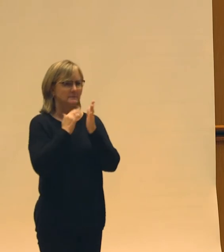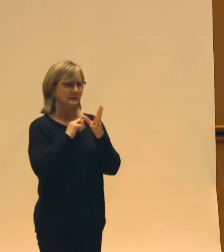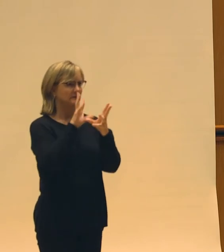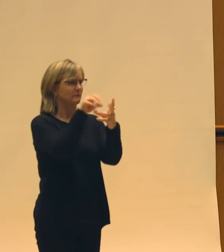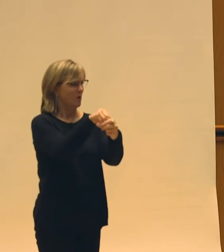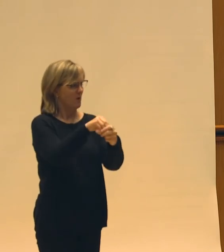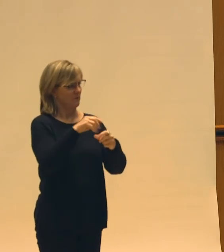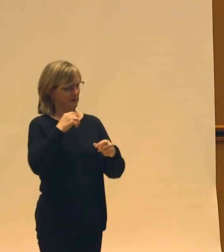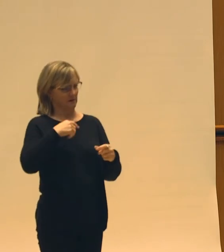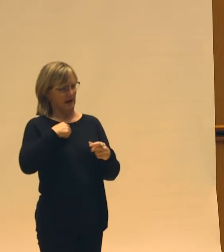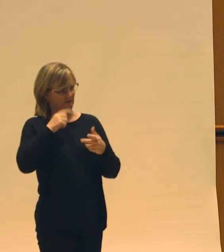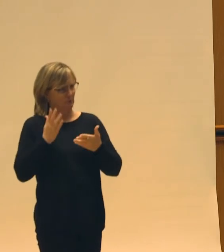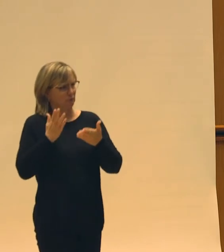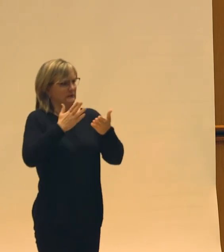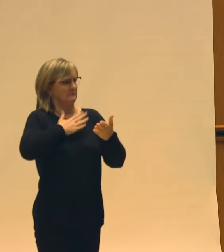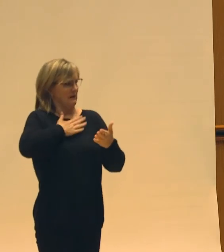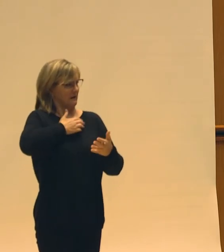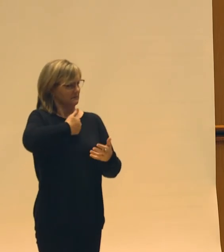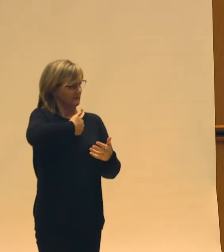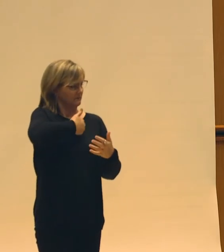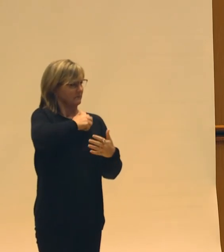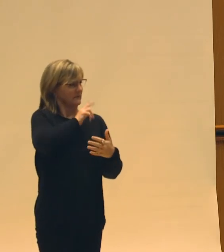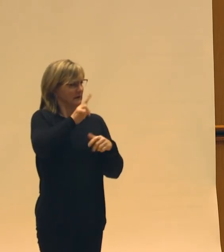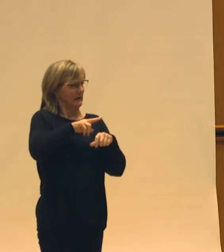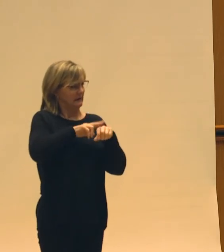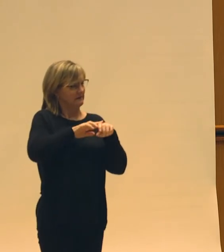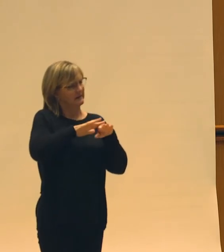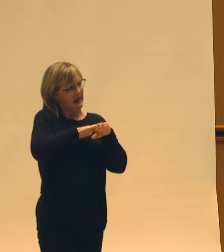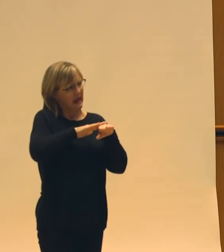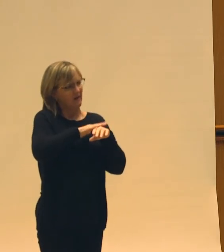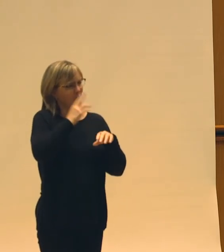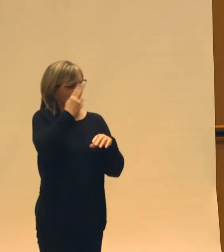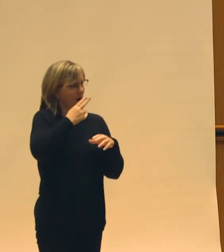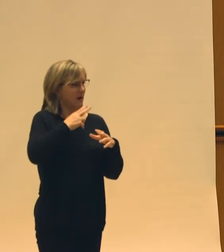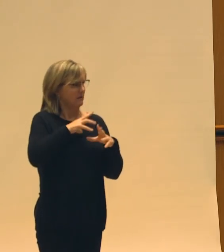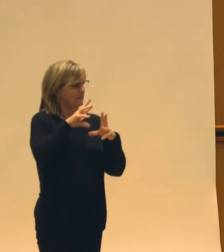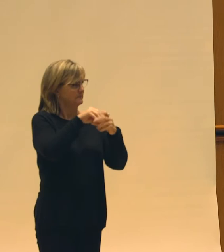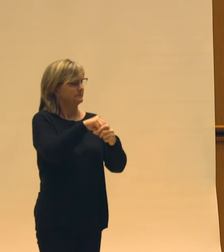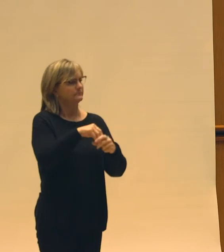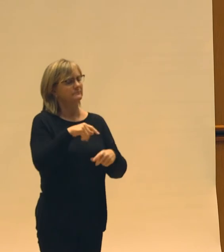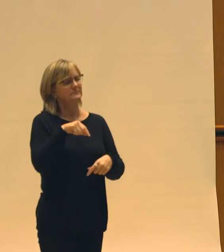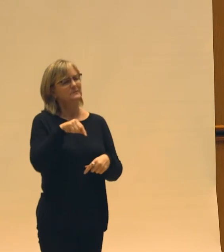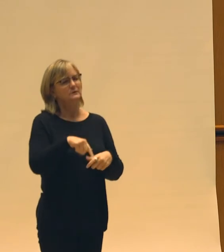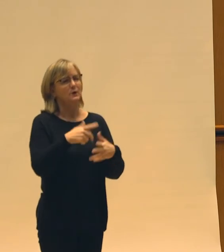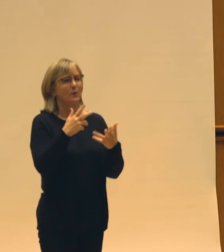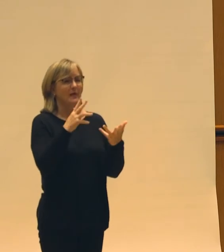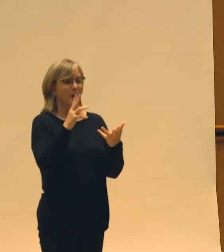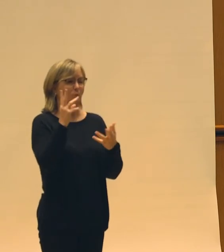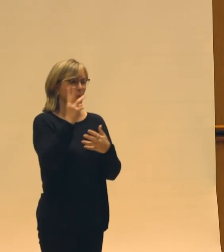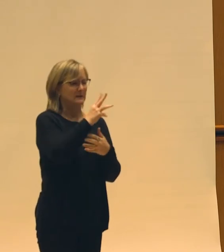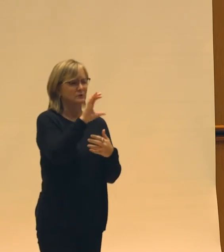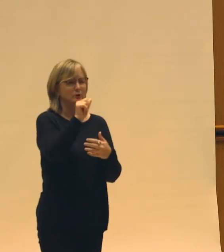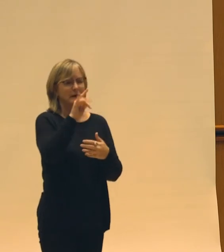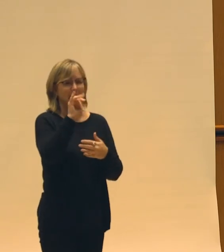was another layer of this kind of decentralizing Eurocentricity, Western capitalism, in